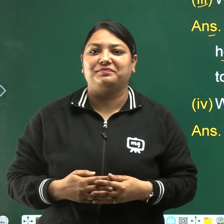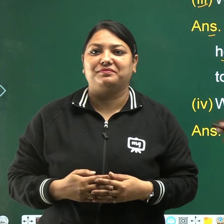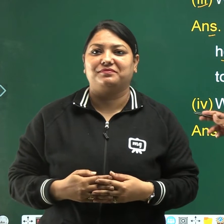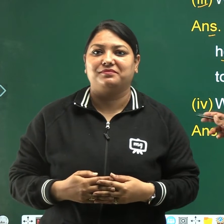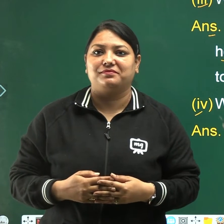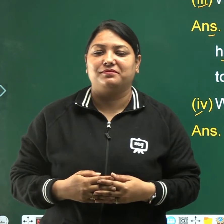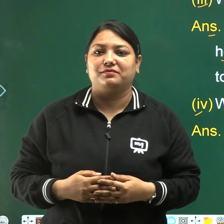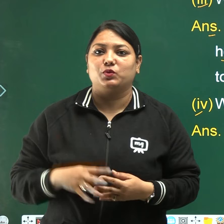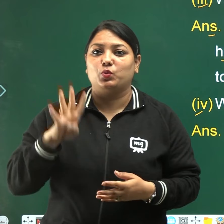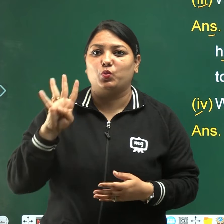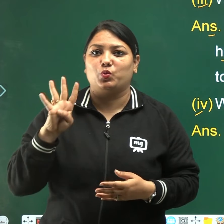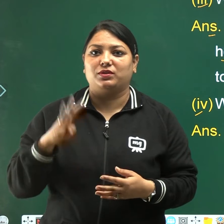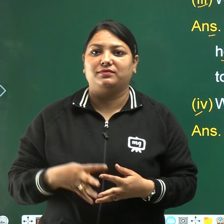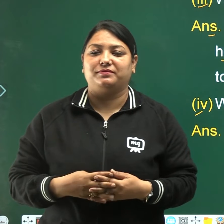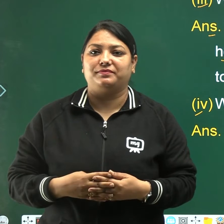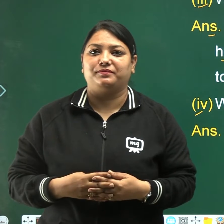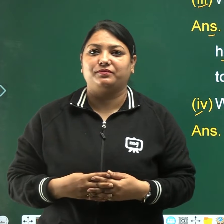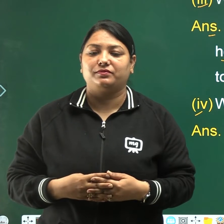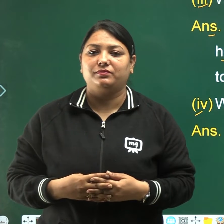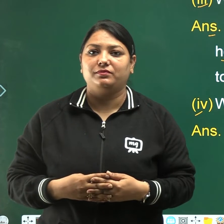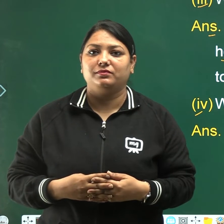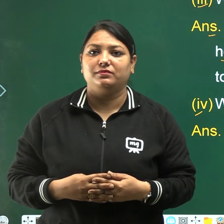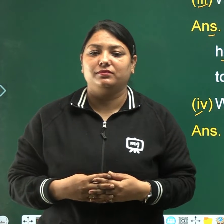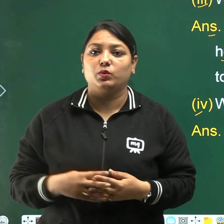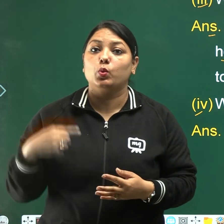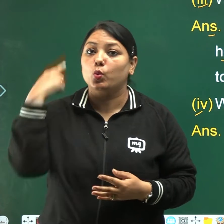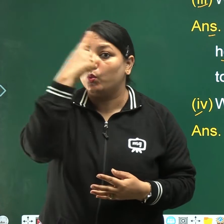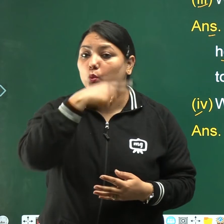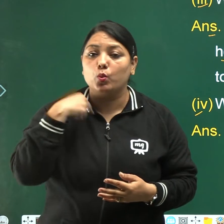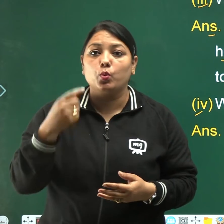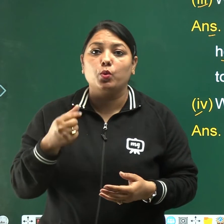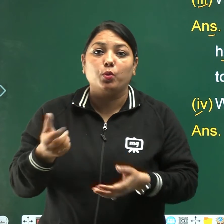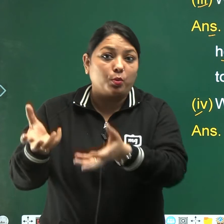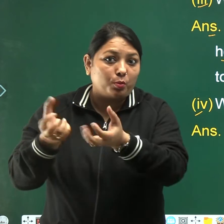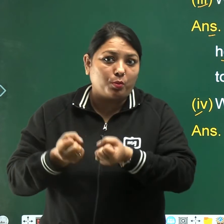Fourth, who brought the mangoes?